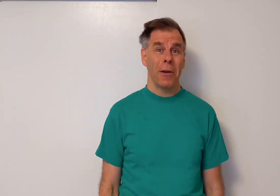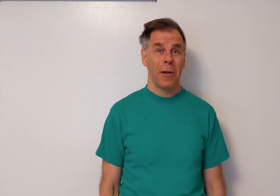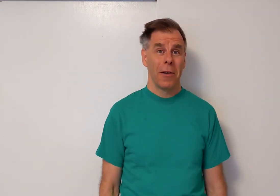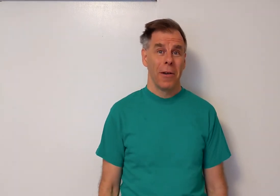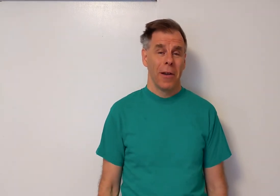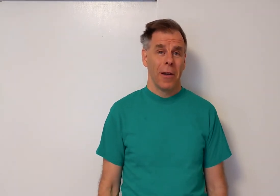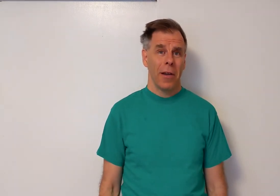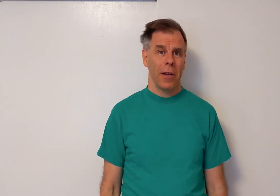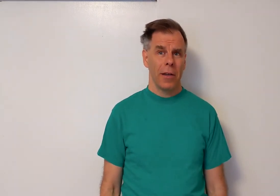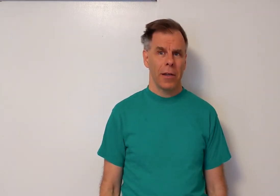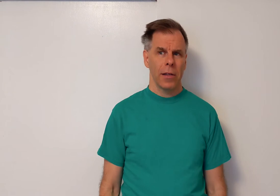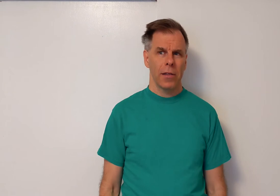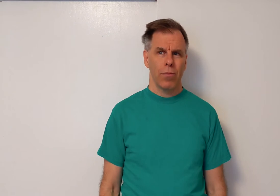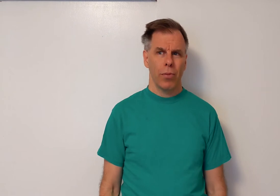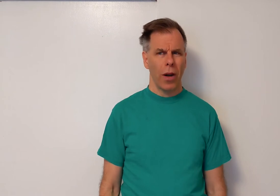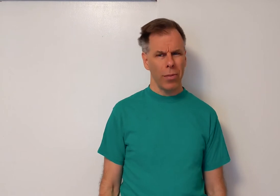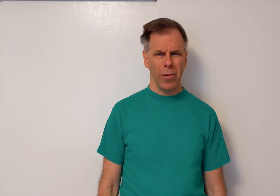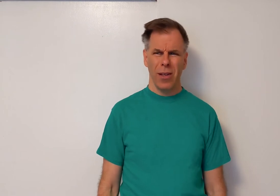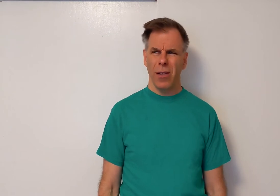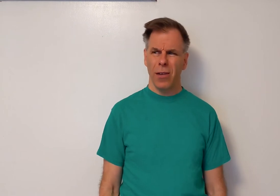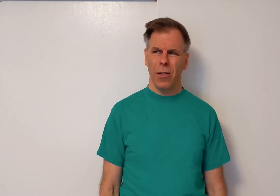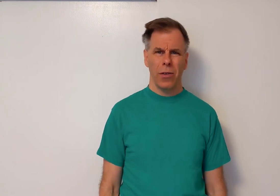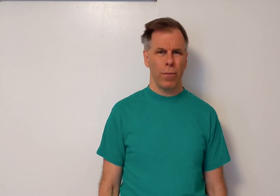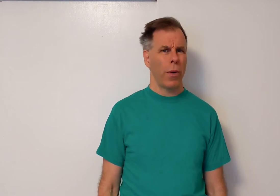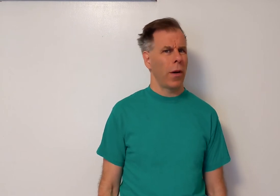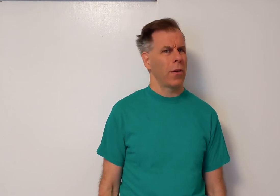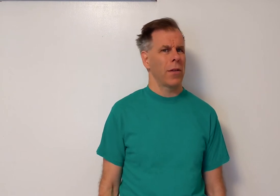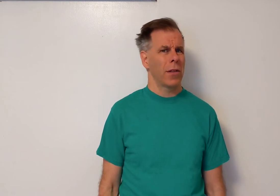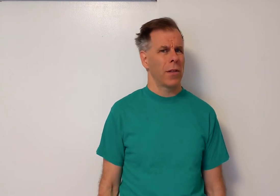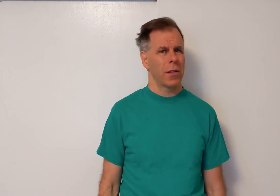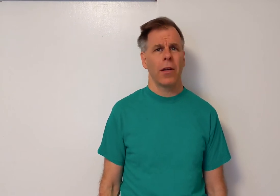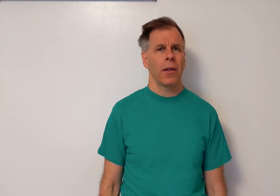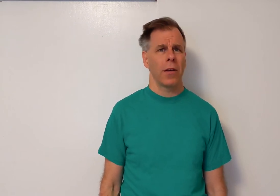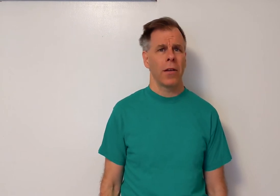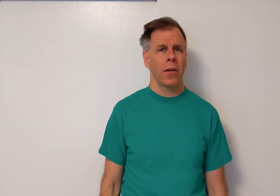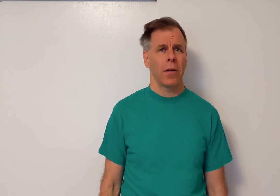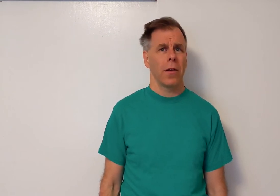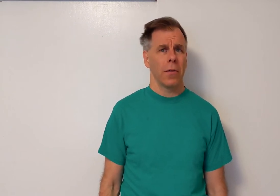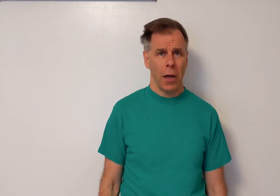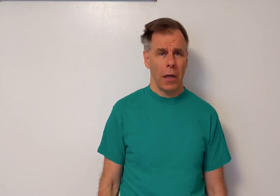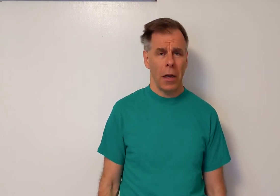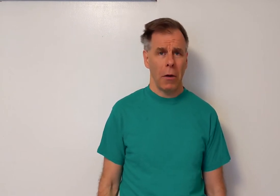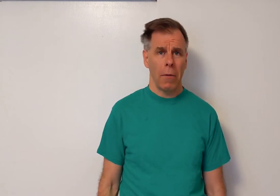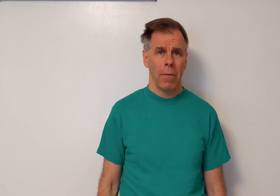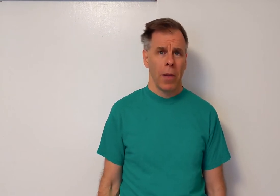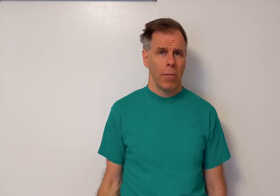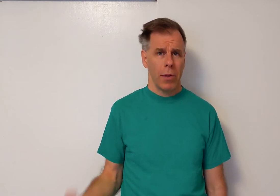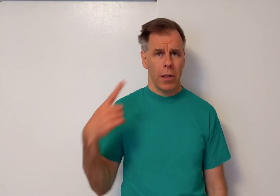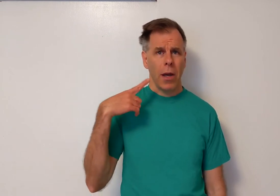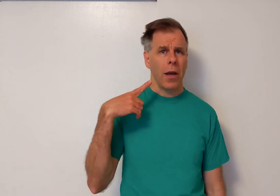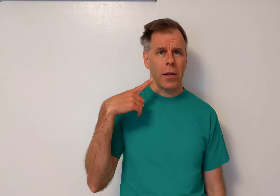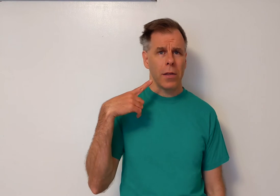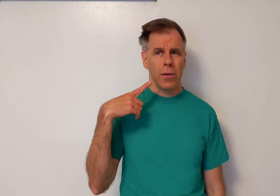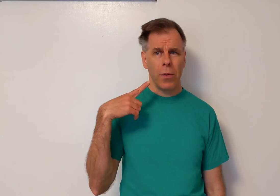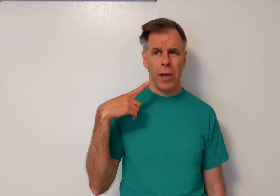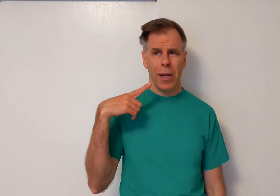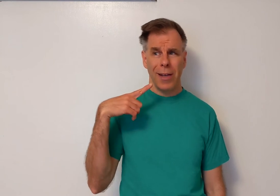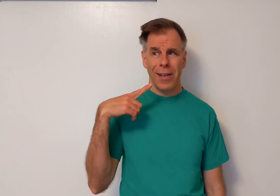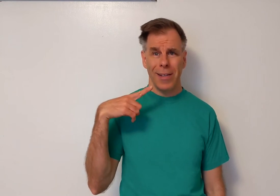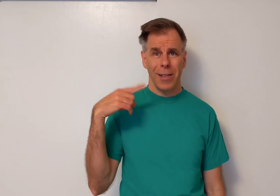is probably not a good part to sing right now. Because the way it is